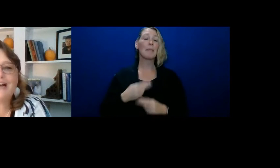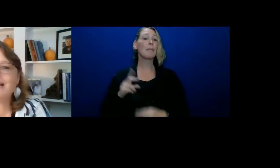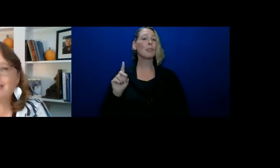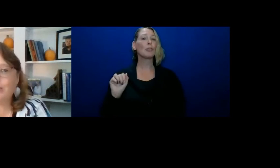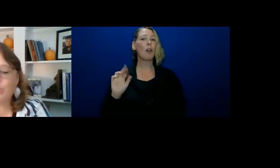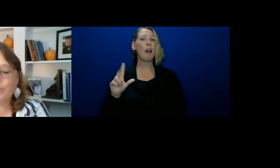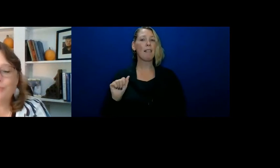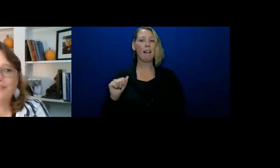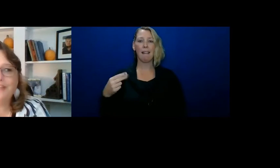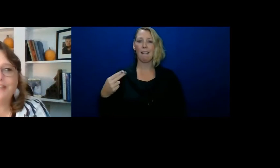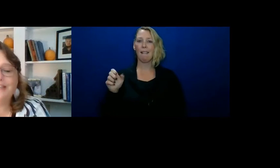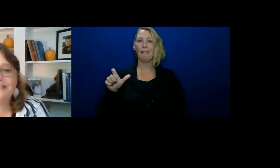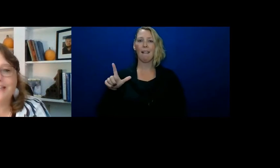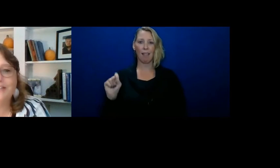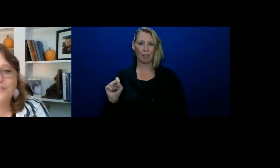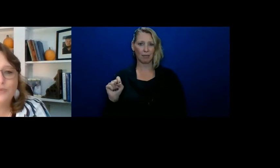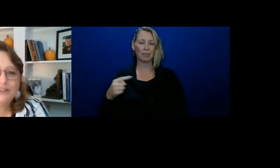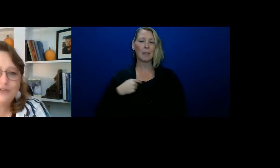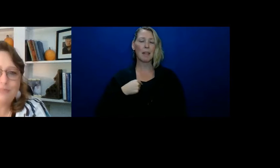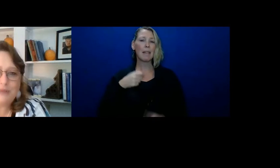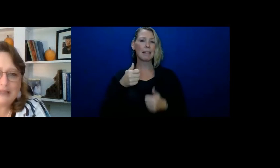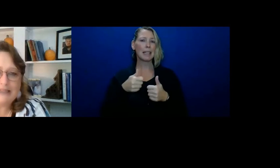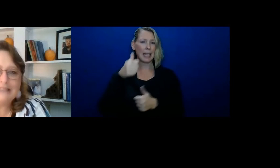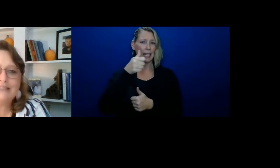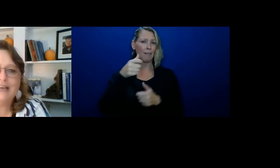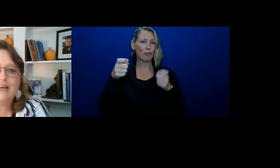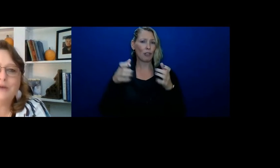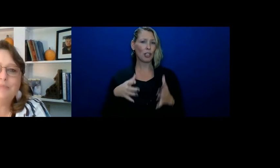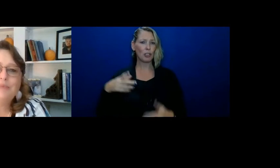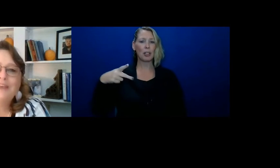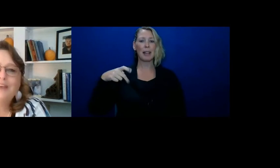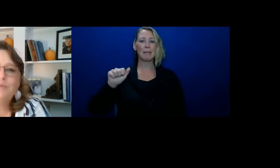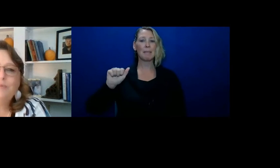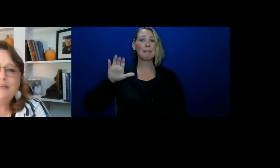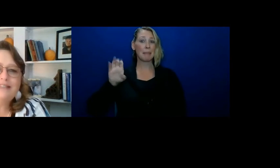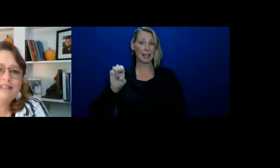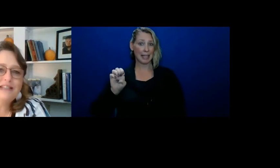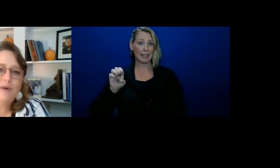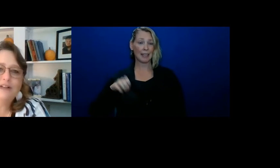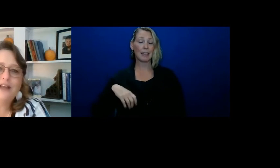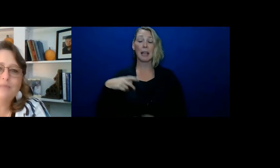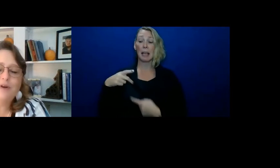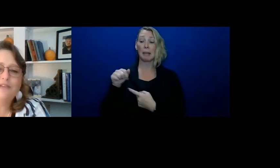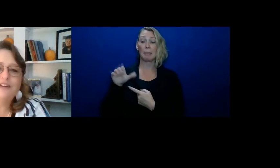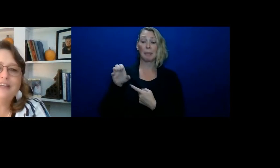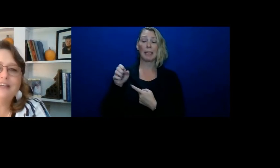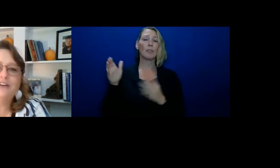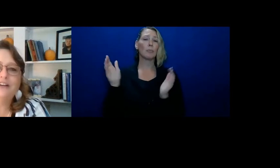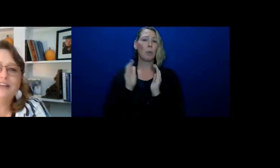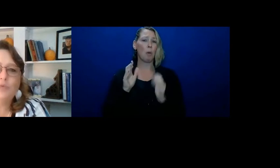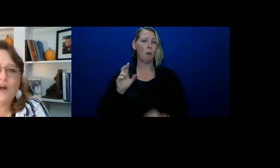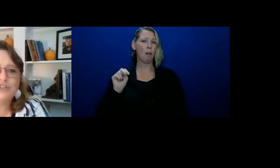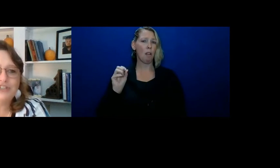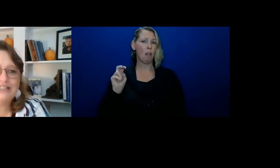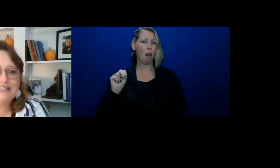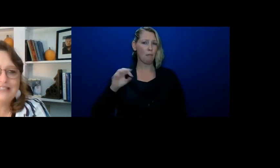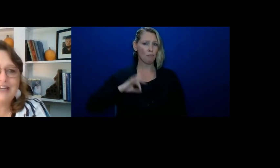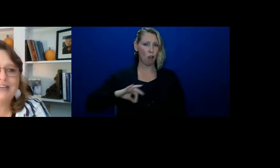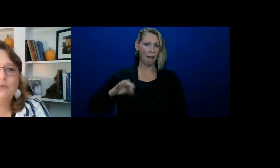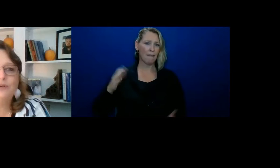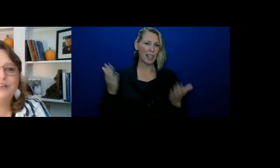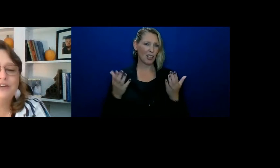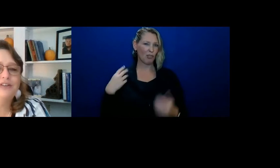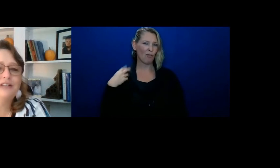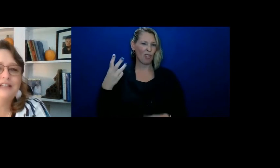and I am the Executive Director at PEACE. PEACE is a small nonprofit here in Washington